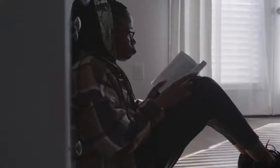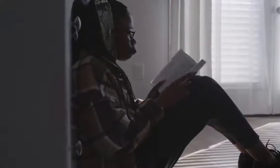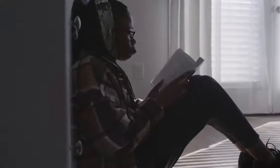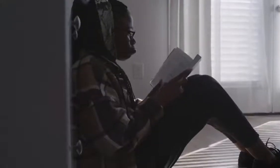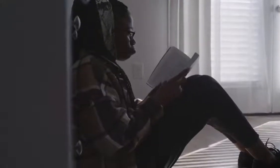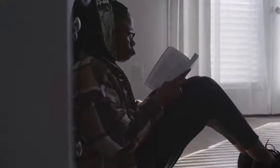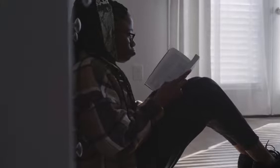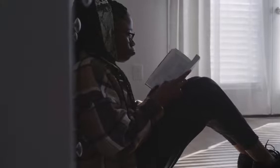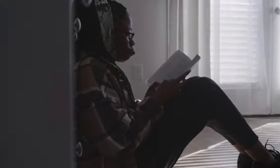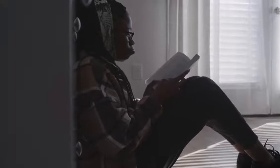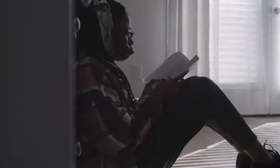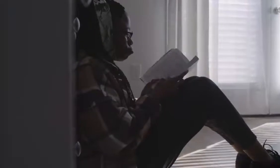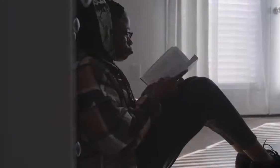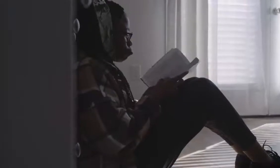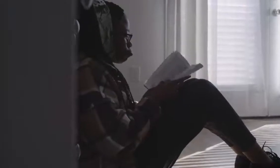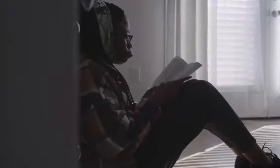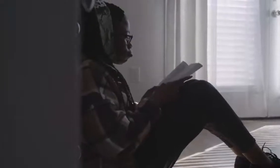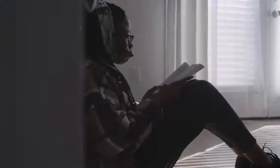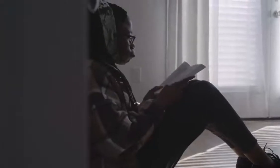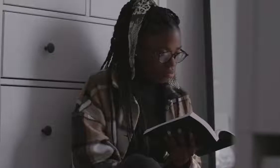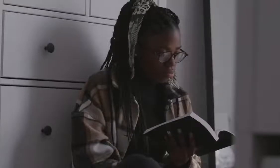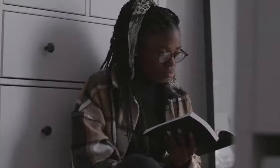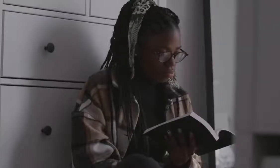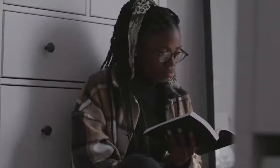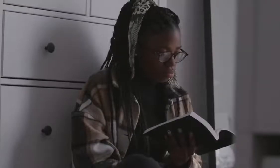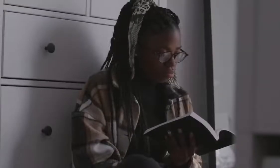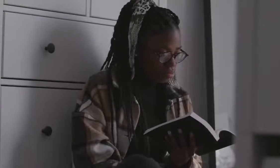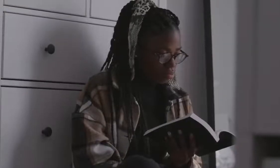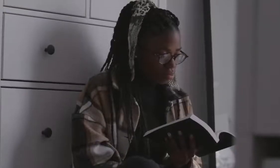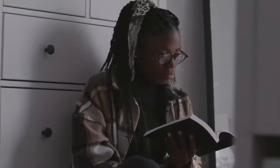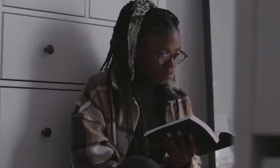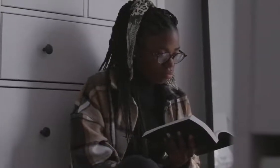I read the Book of Mormon and the part about praying with real intent that really stuck with me.